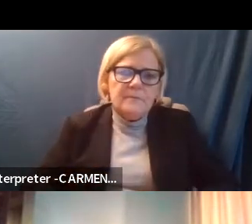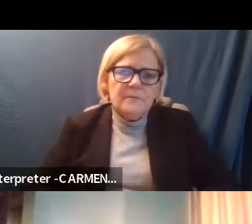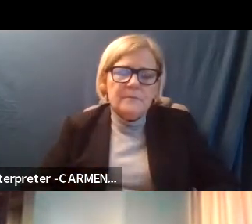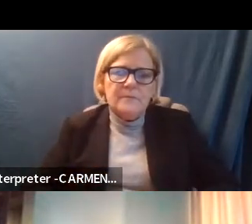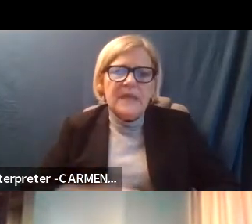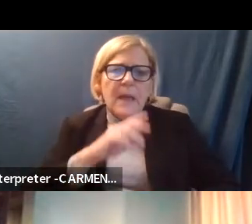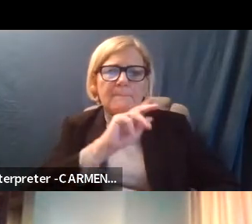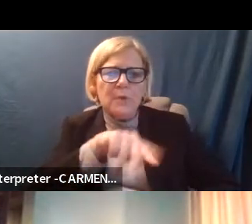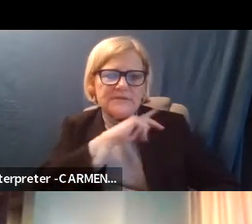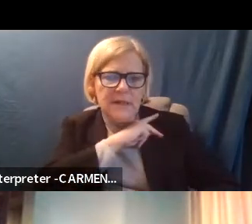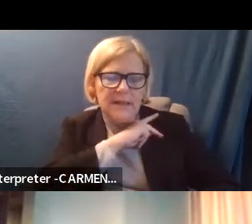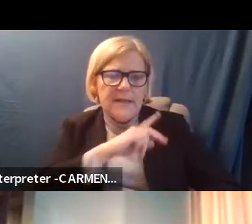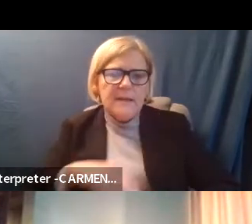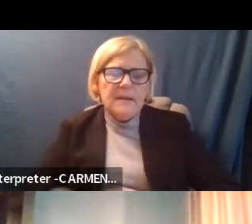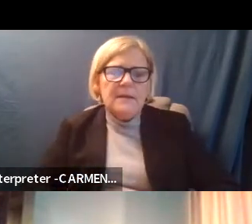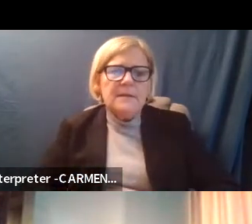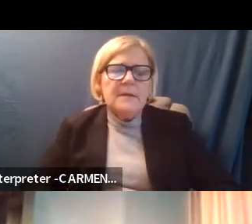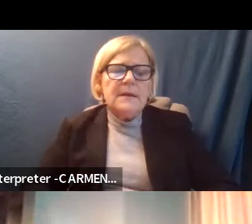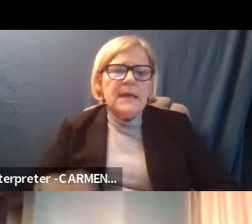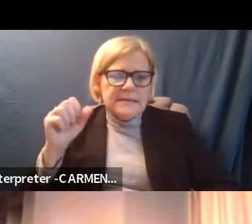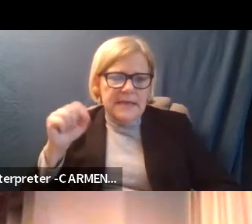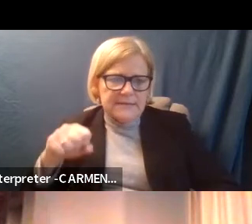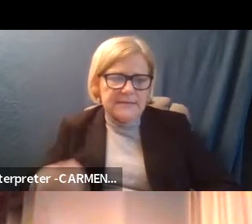personally, personally, yes.